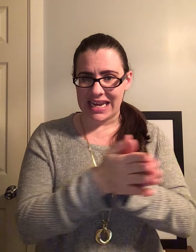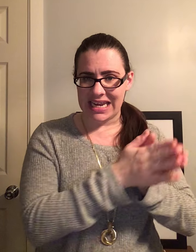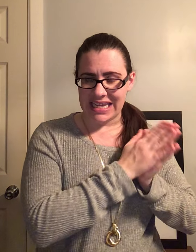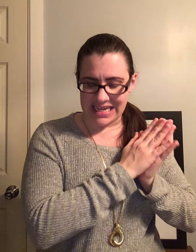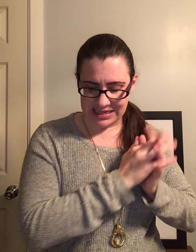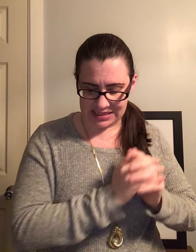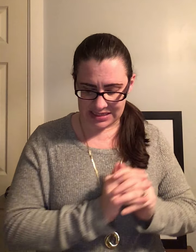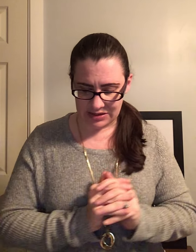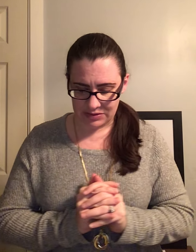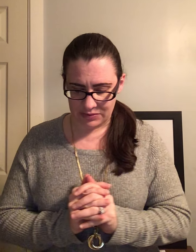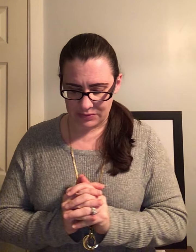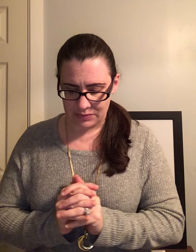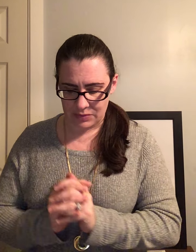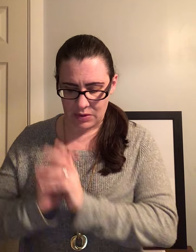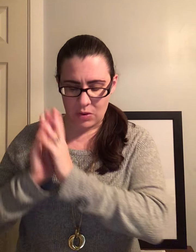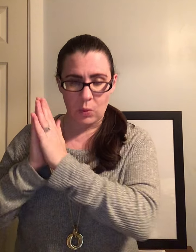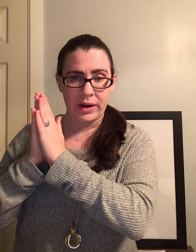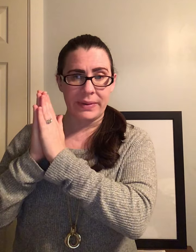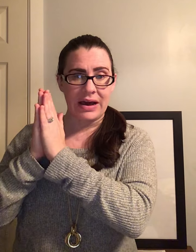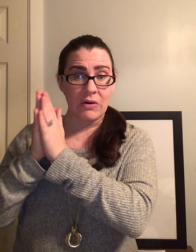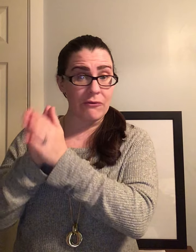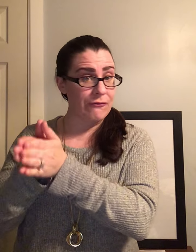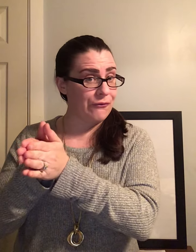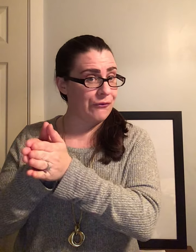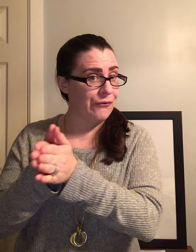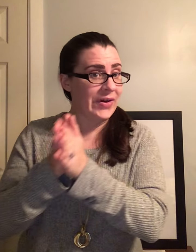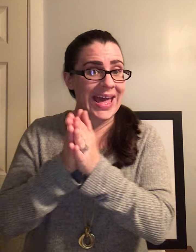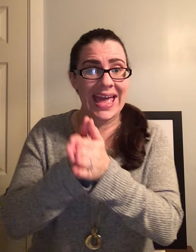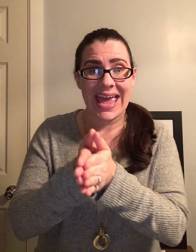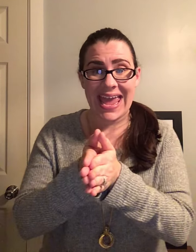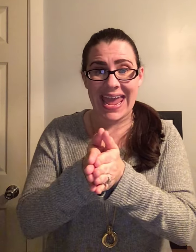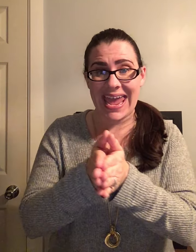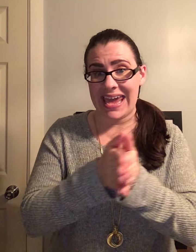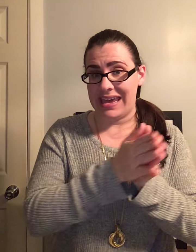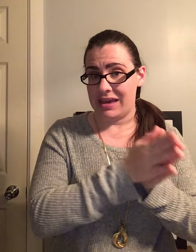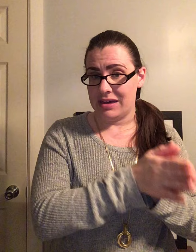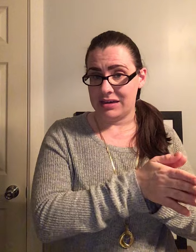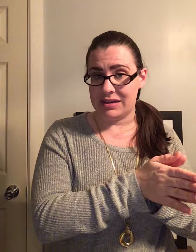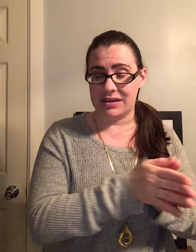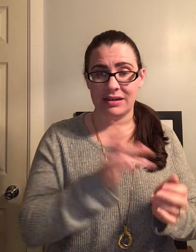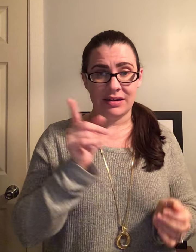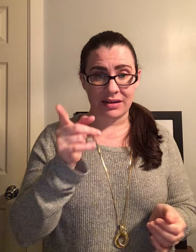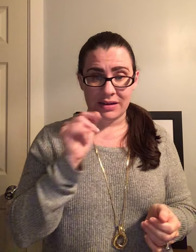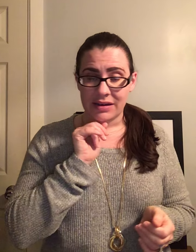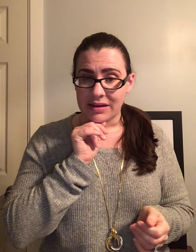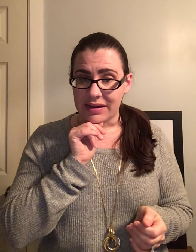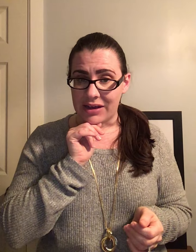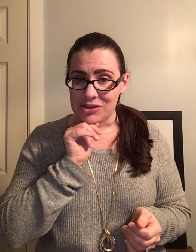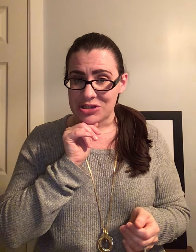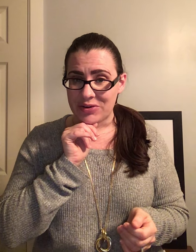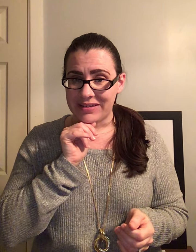Neat. What about F. A. K. Now you do it.